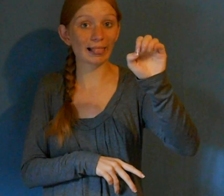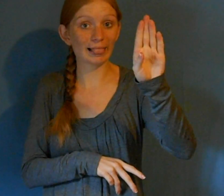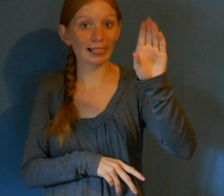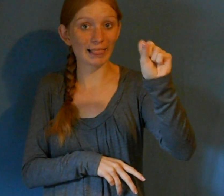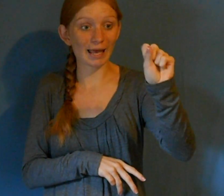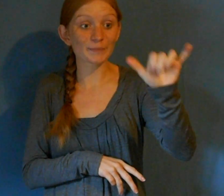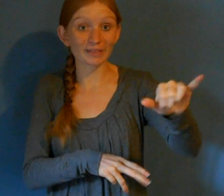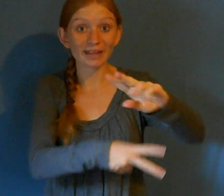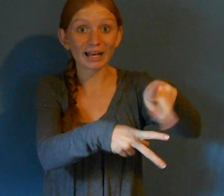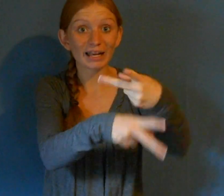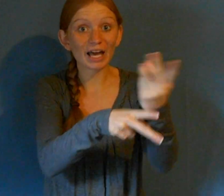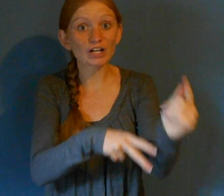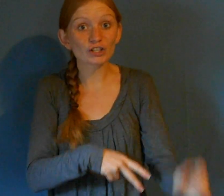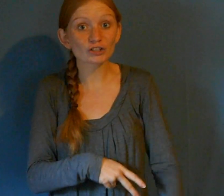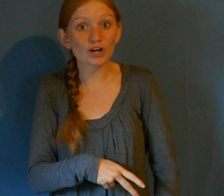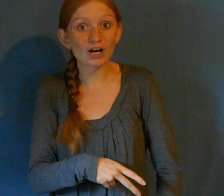tour up their owners to find ruins.